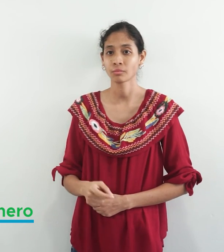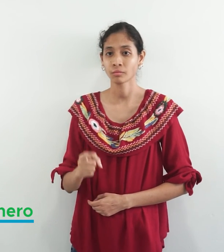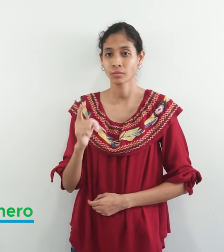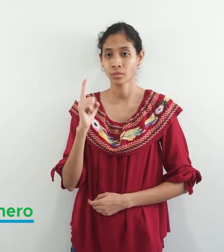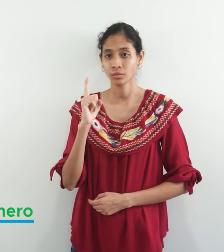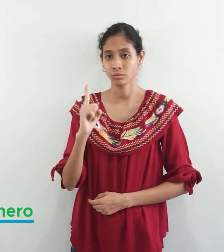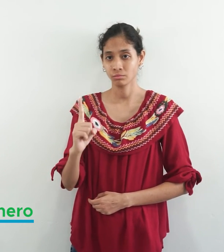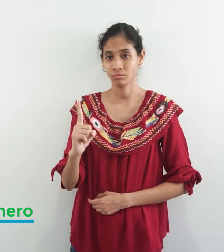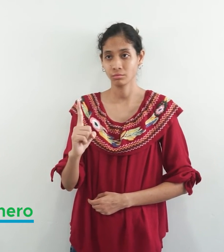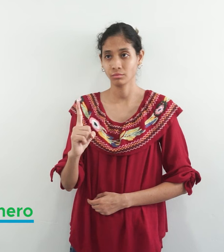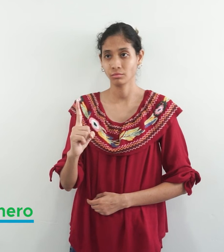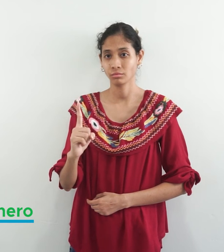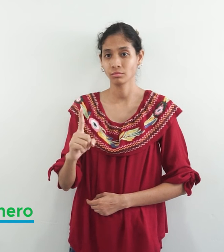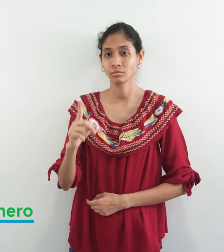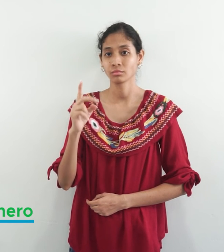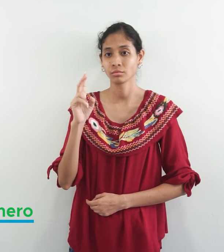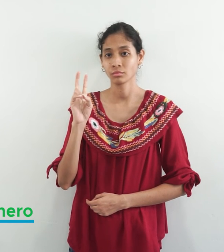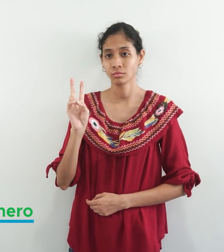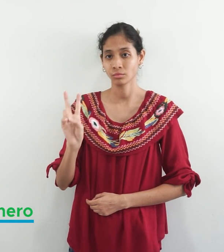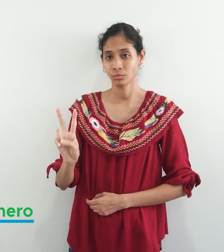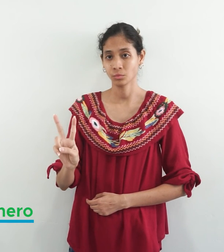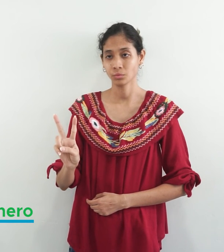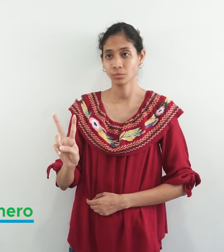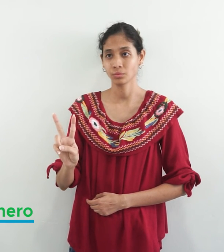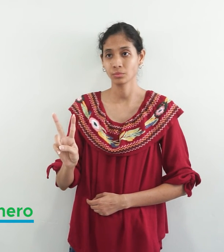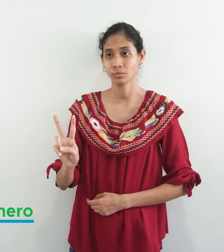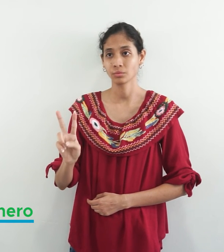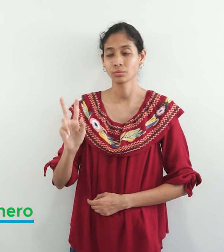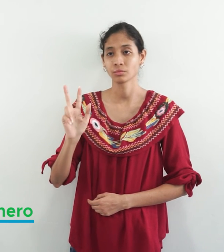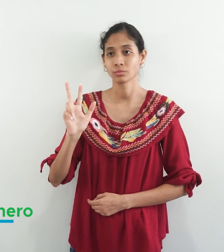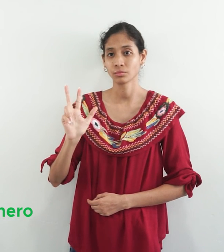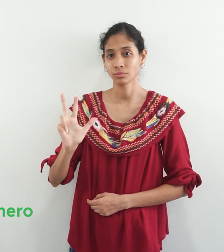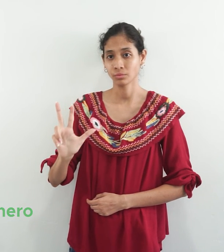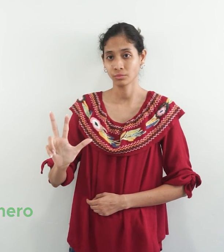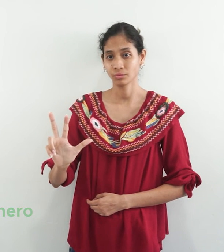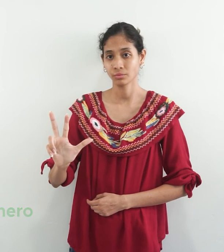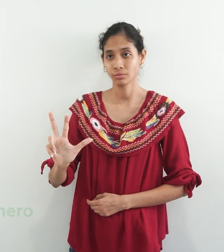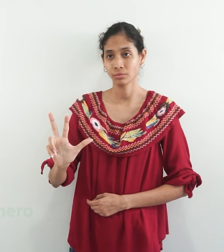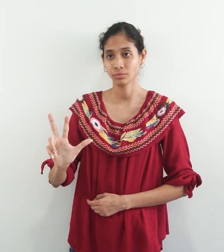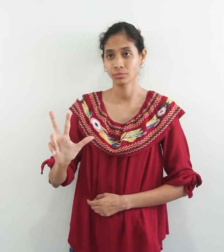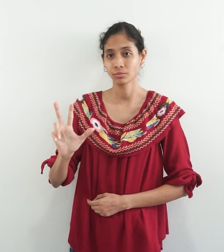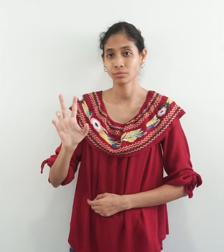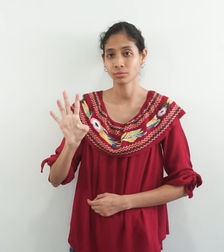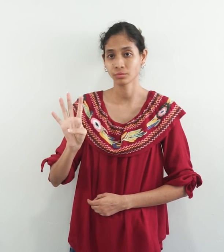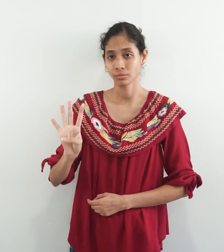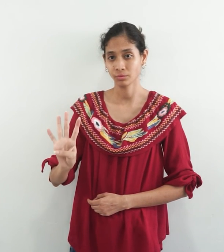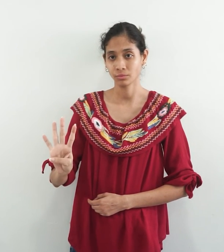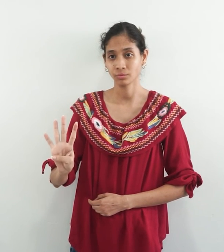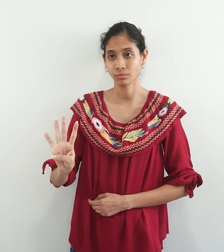1, 2, 3, 4,